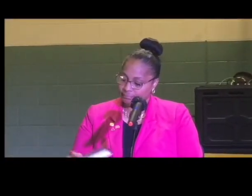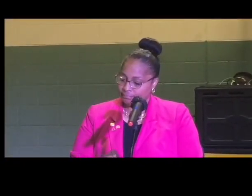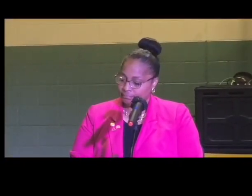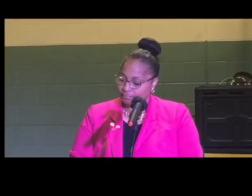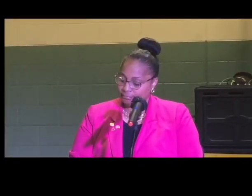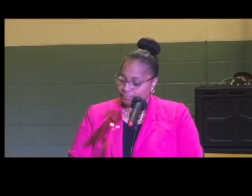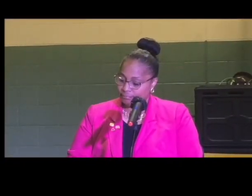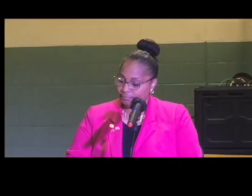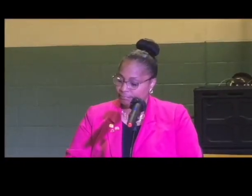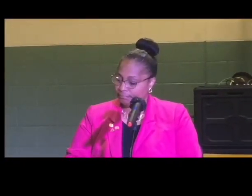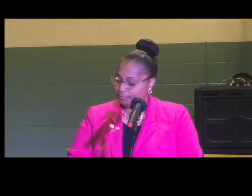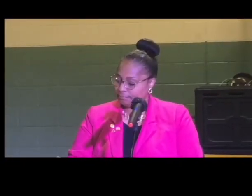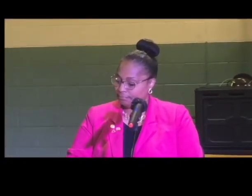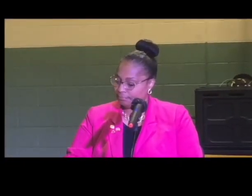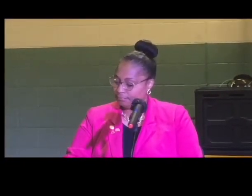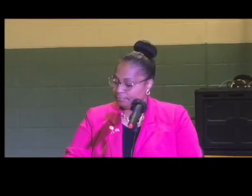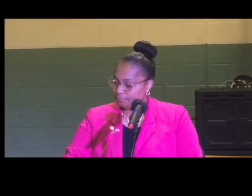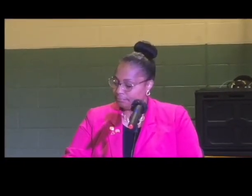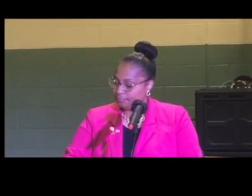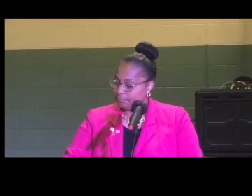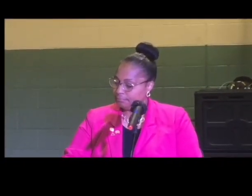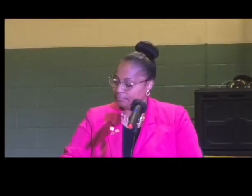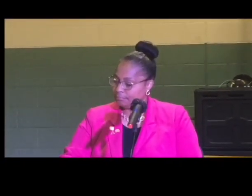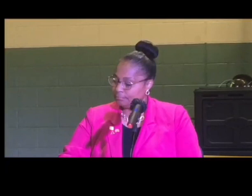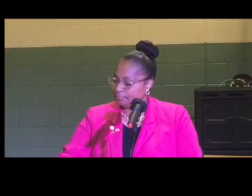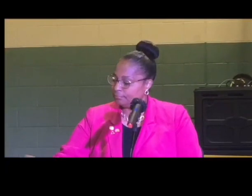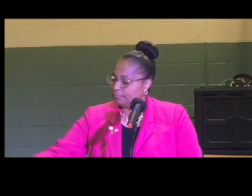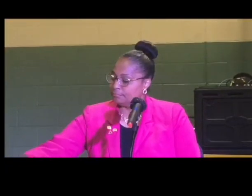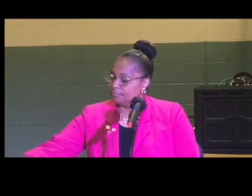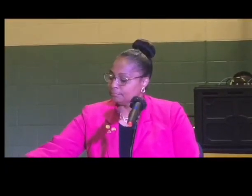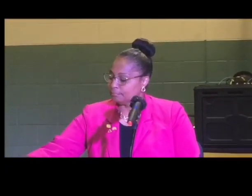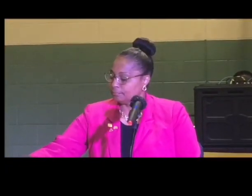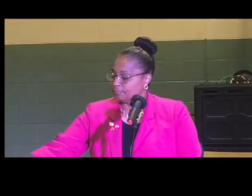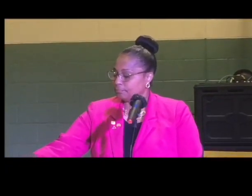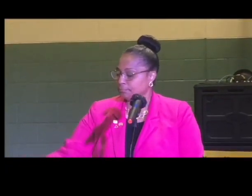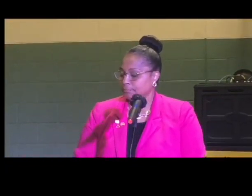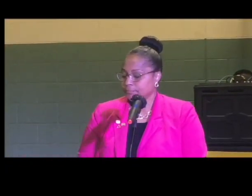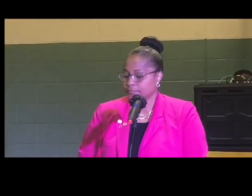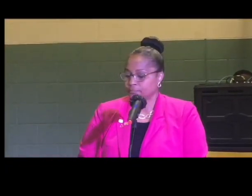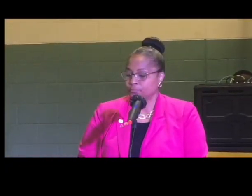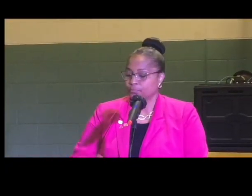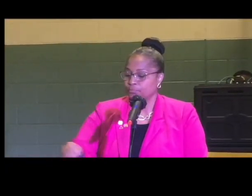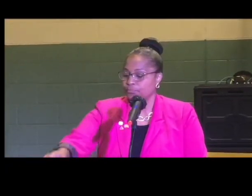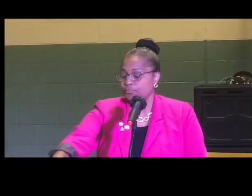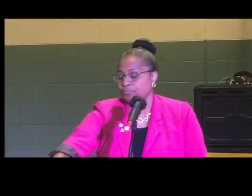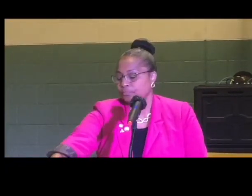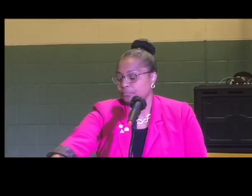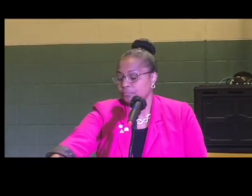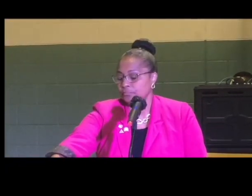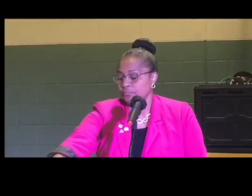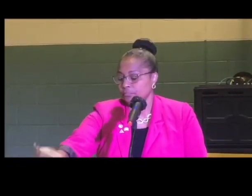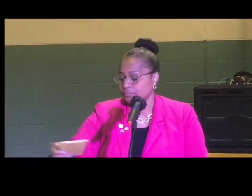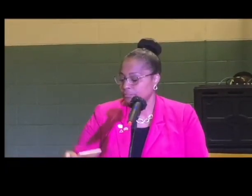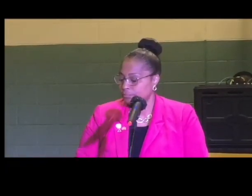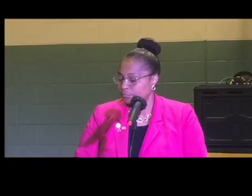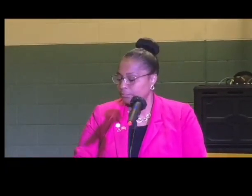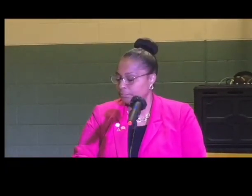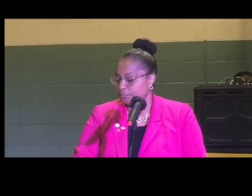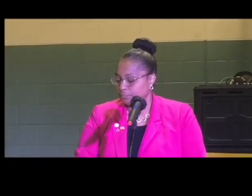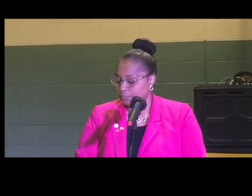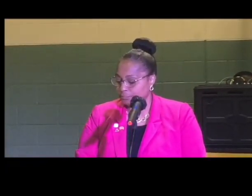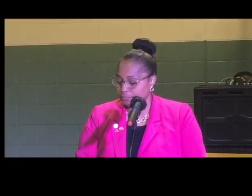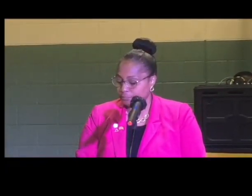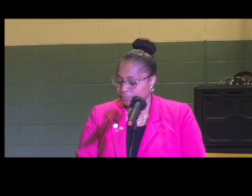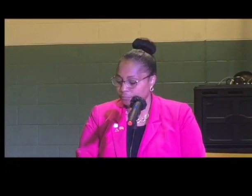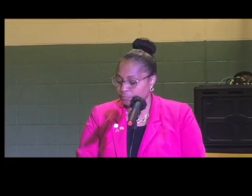The moderator will read the introduction to the question, followed by the reading of